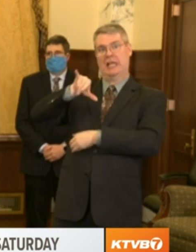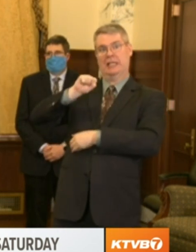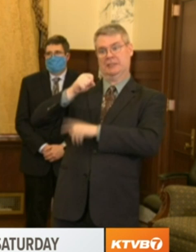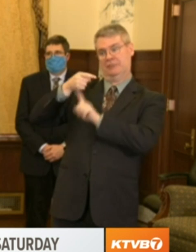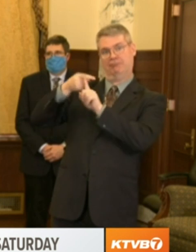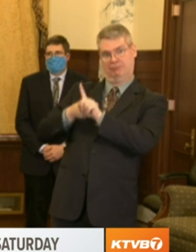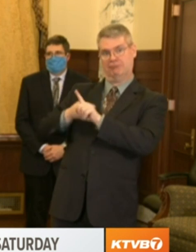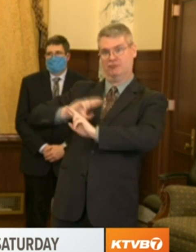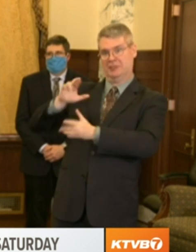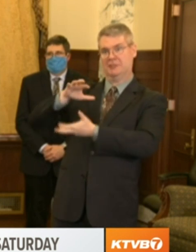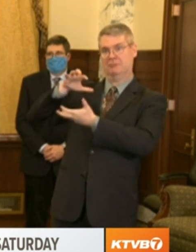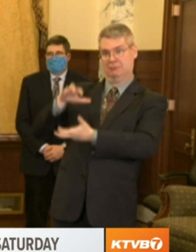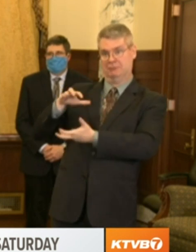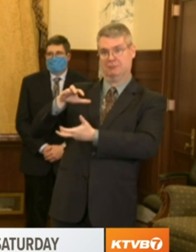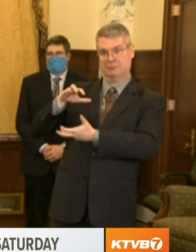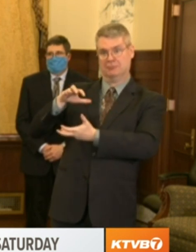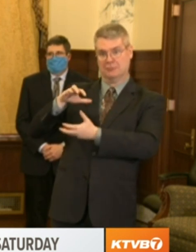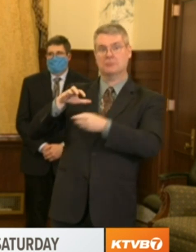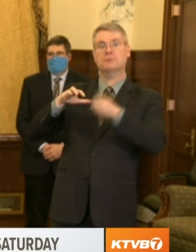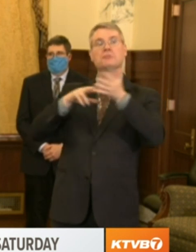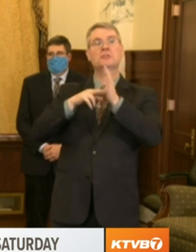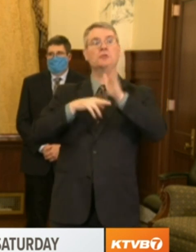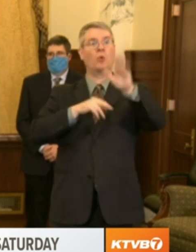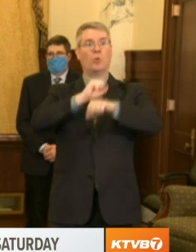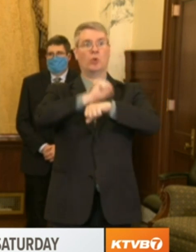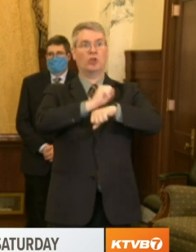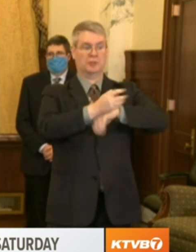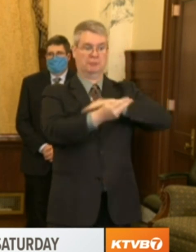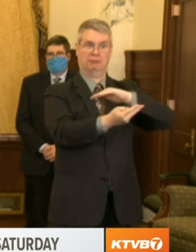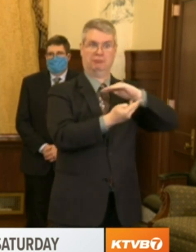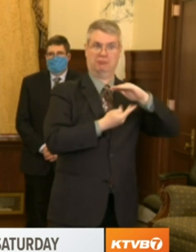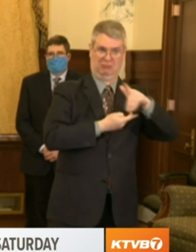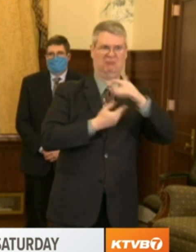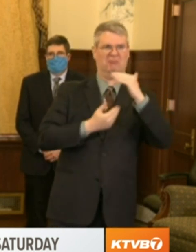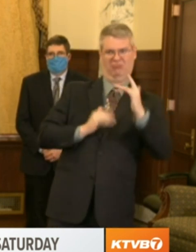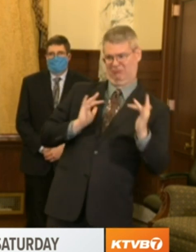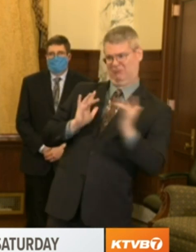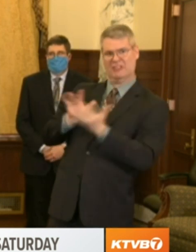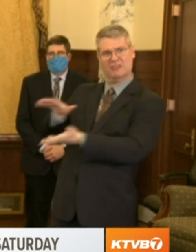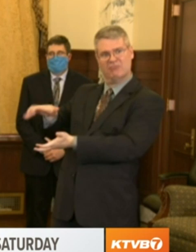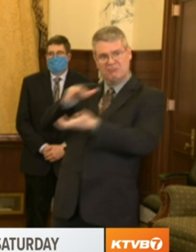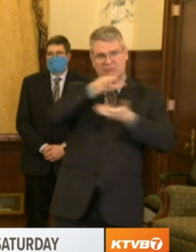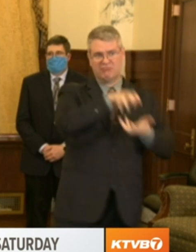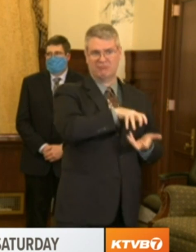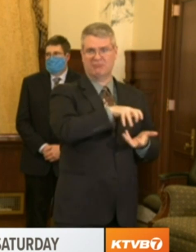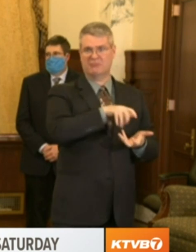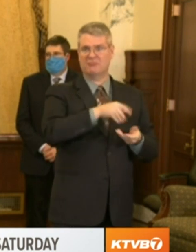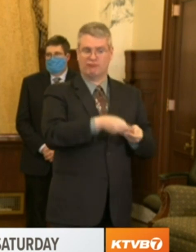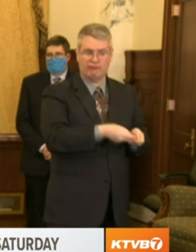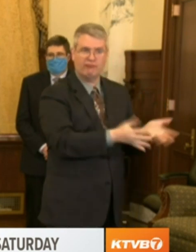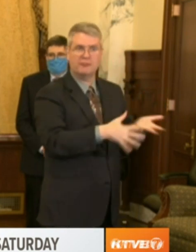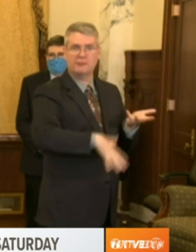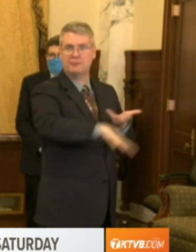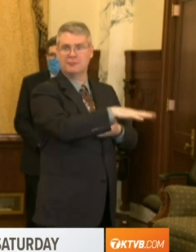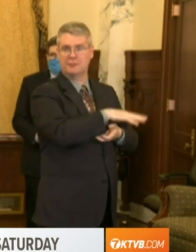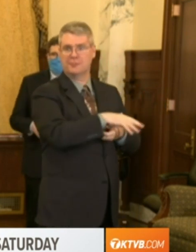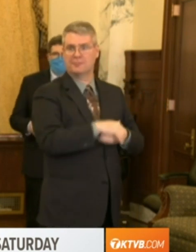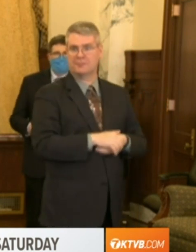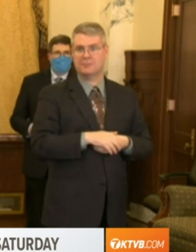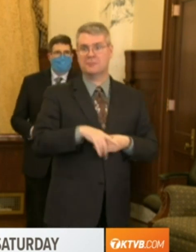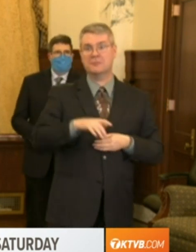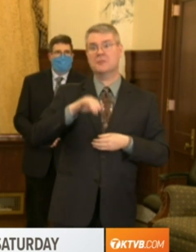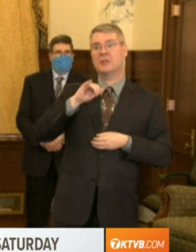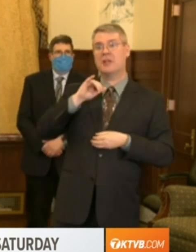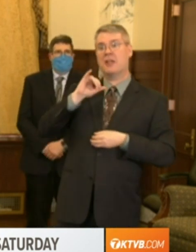build consumer confidence. This program is designed to help Idaho small businesses to open safely and successfully